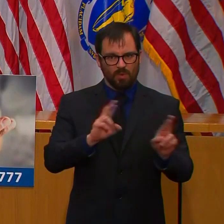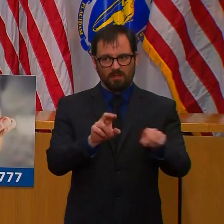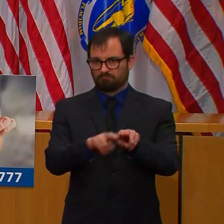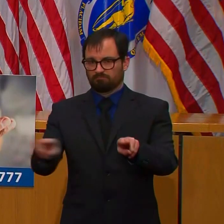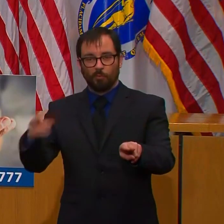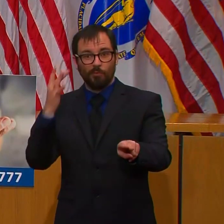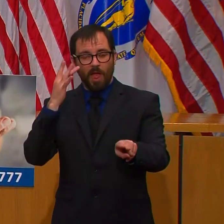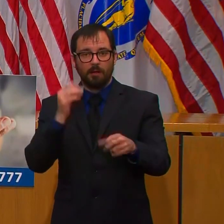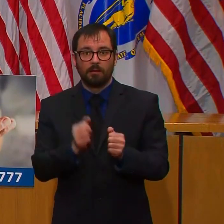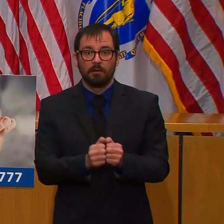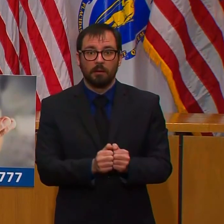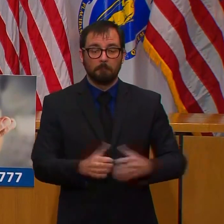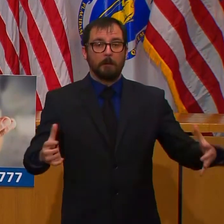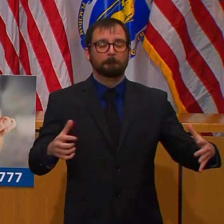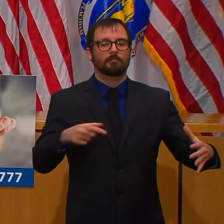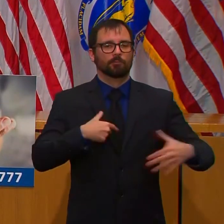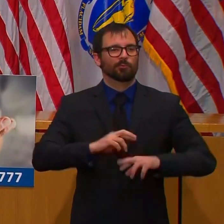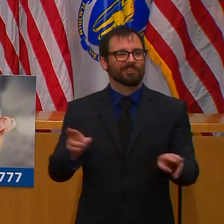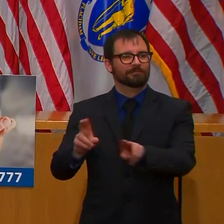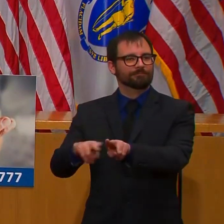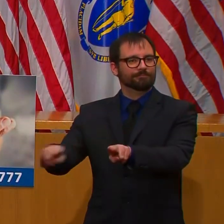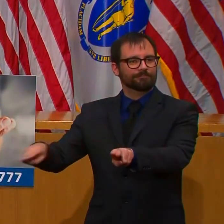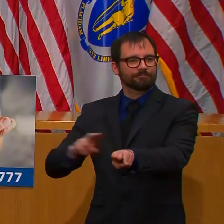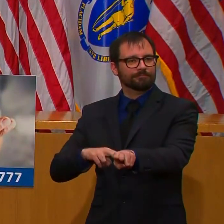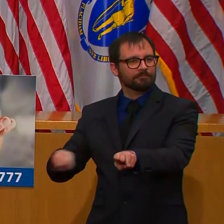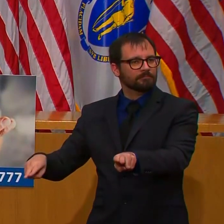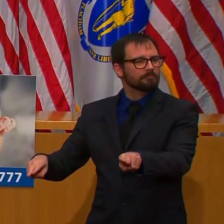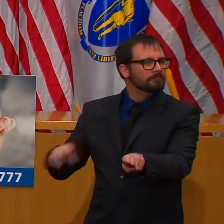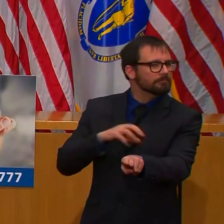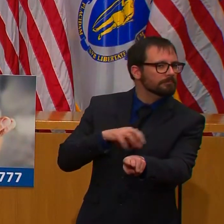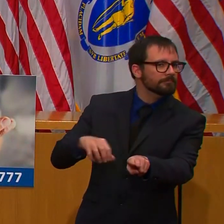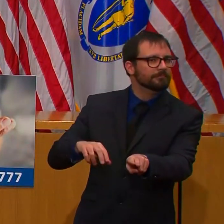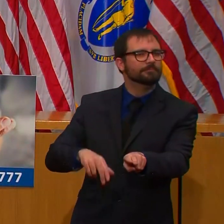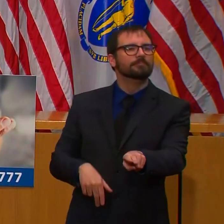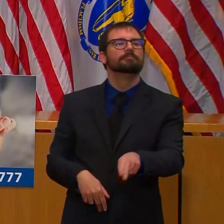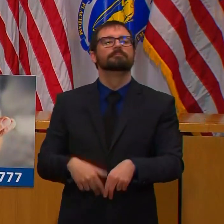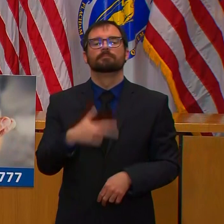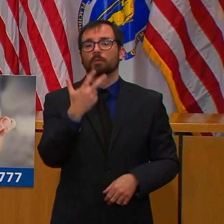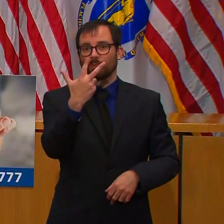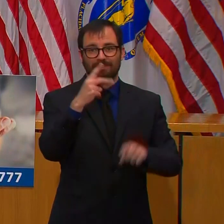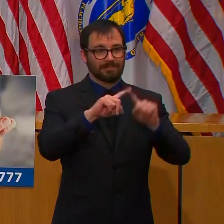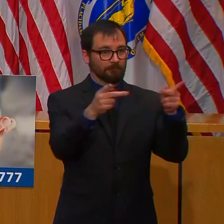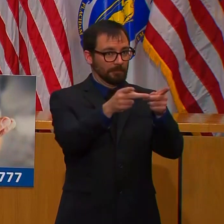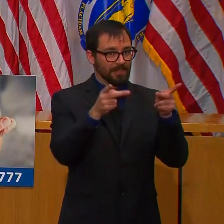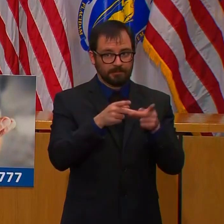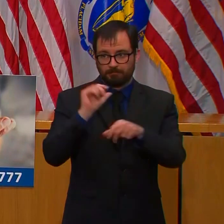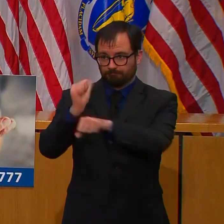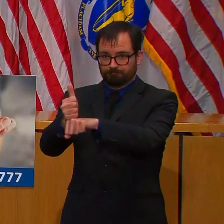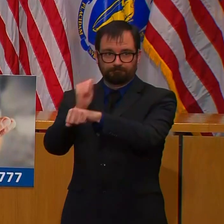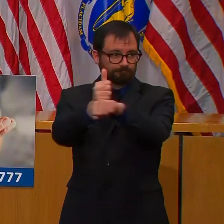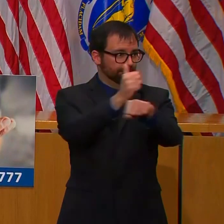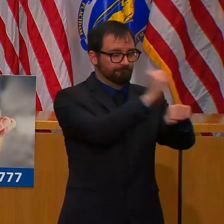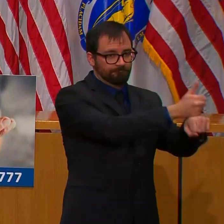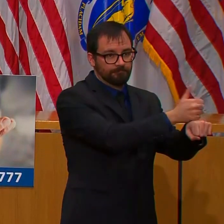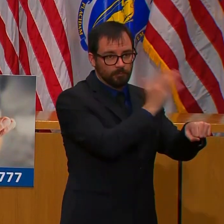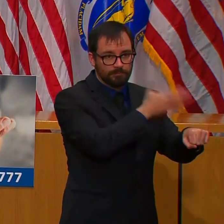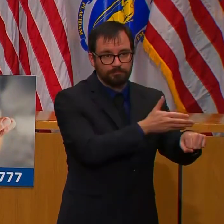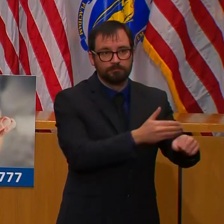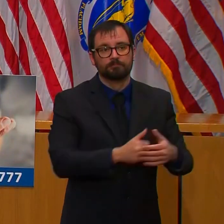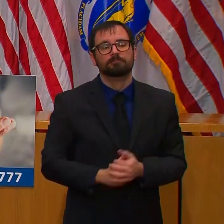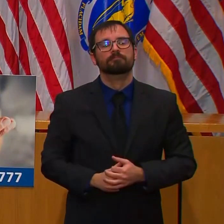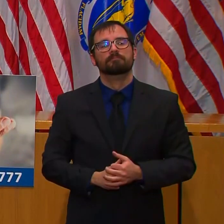This week, we received approval from the federal government to deploy a 250-bed